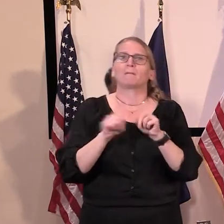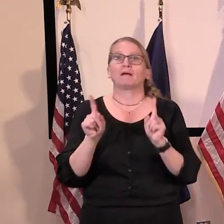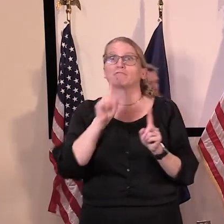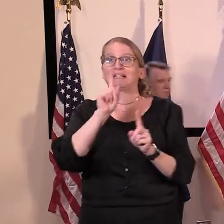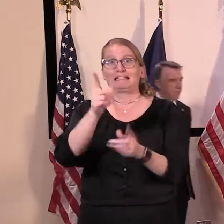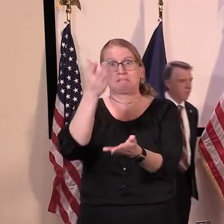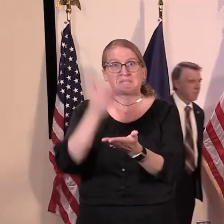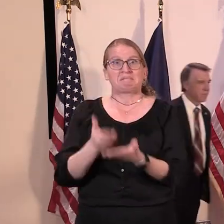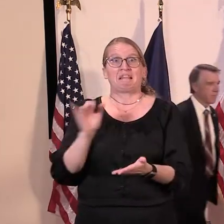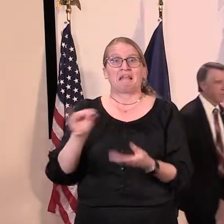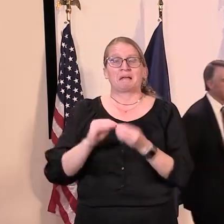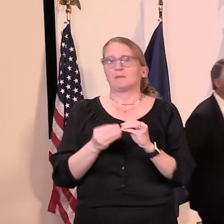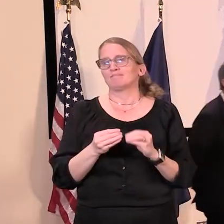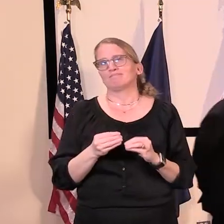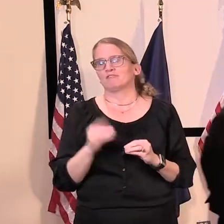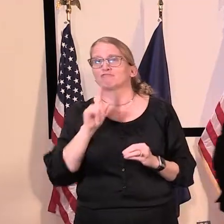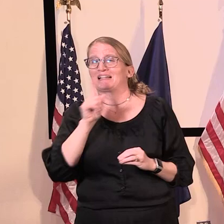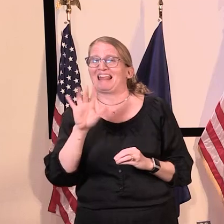much. Yep.